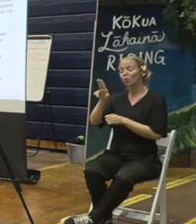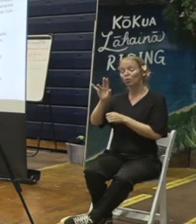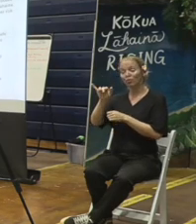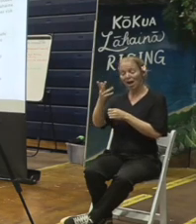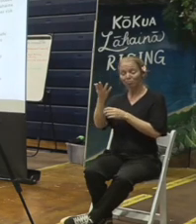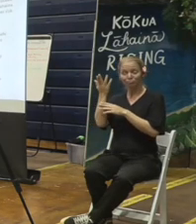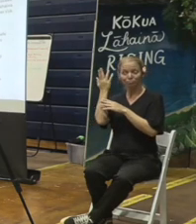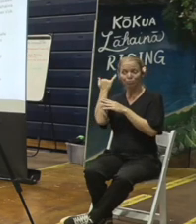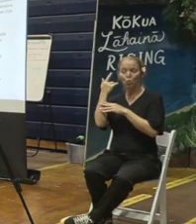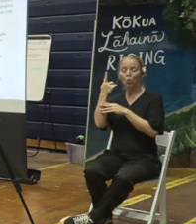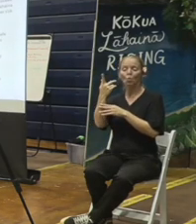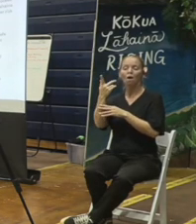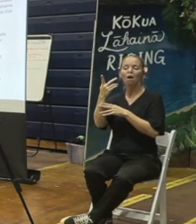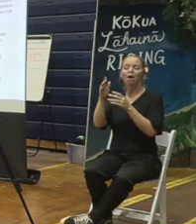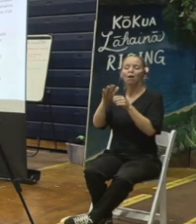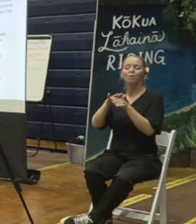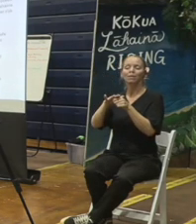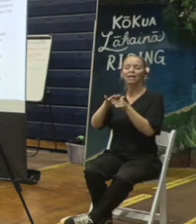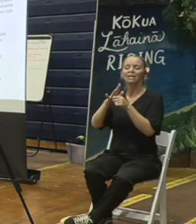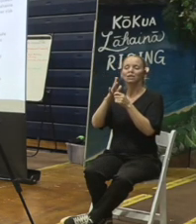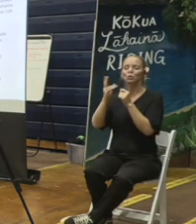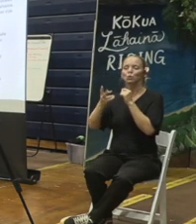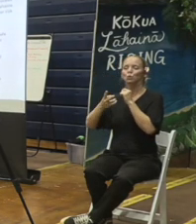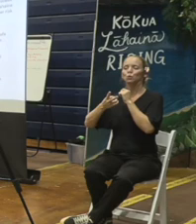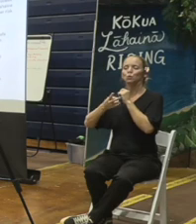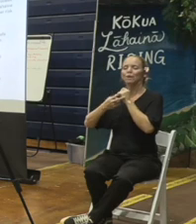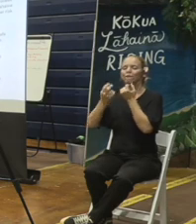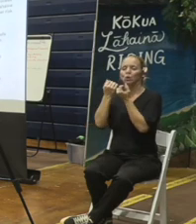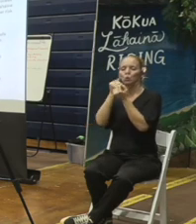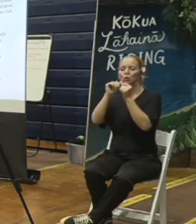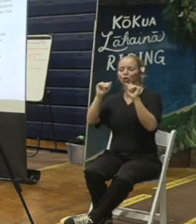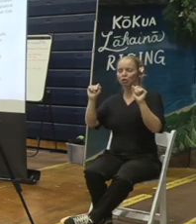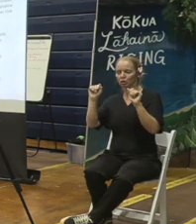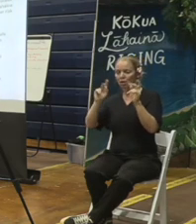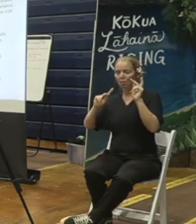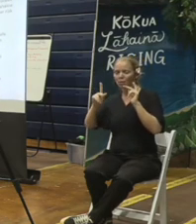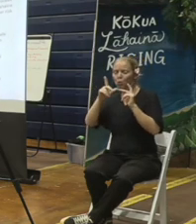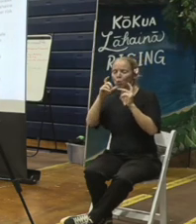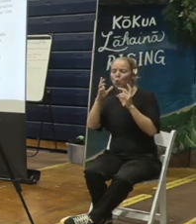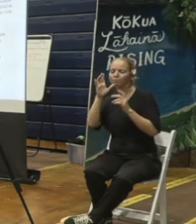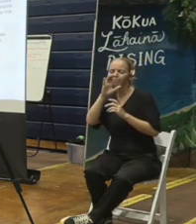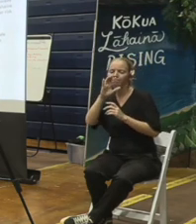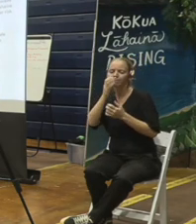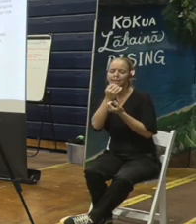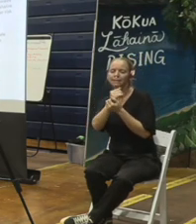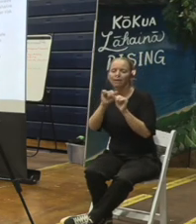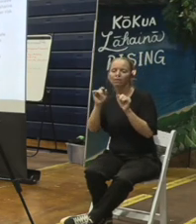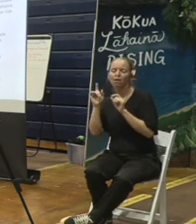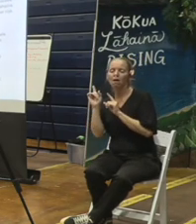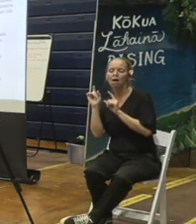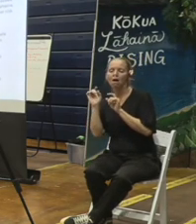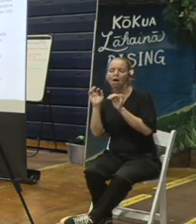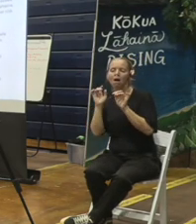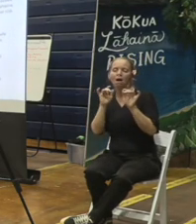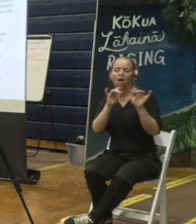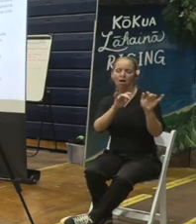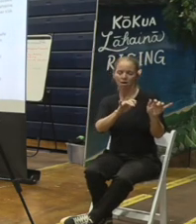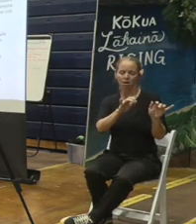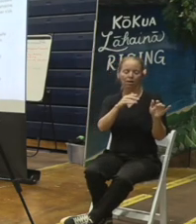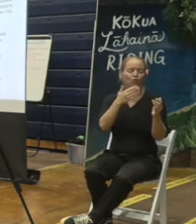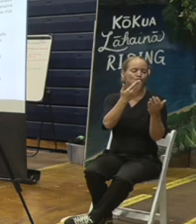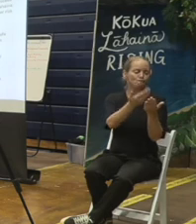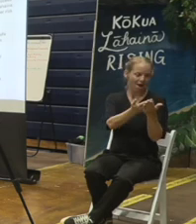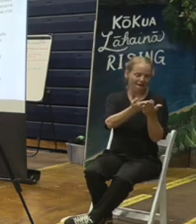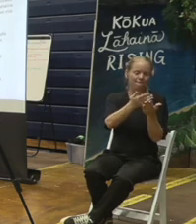a place where people seeking safety could run to and guaranteed their life would be protected.